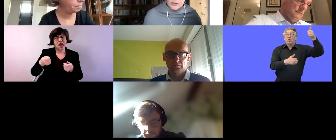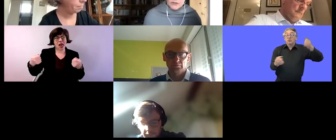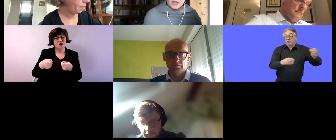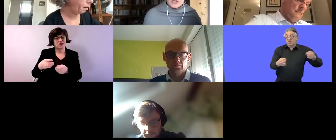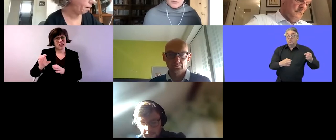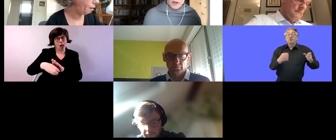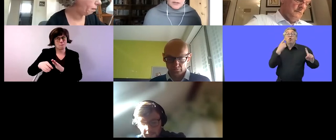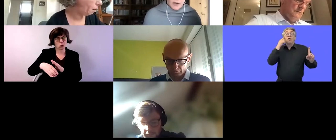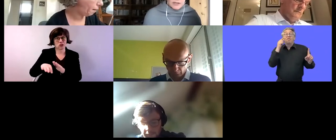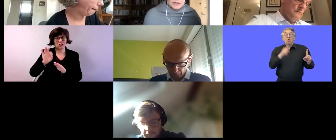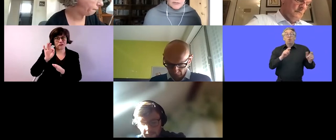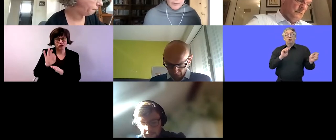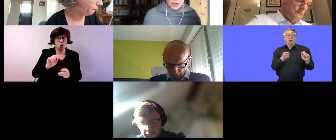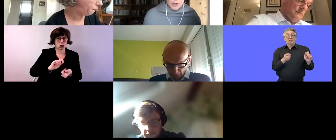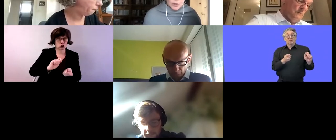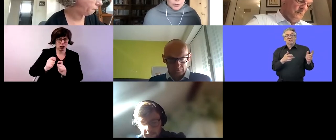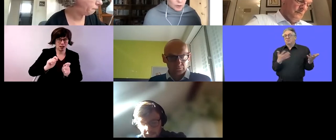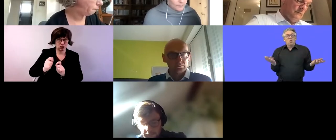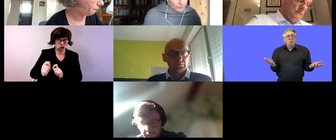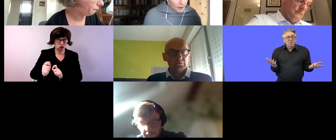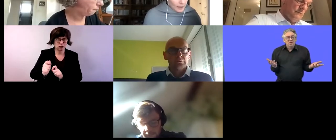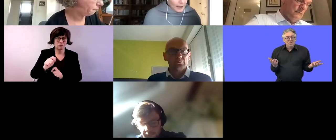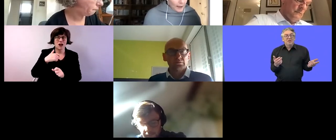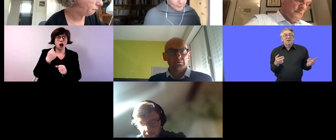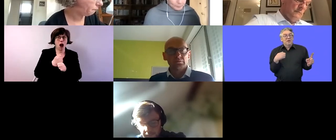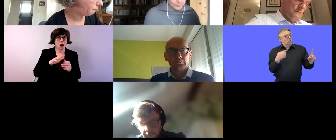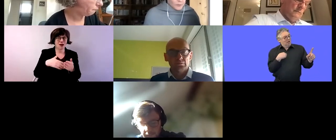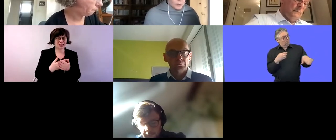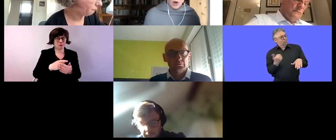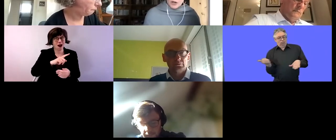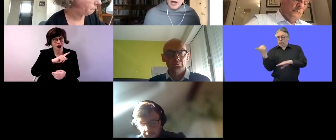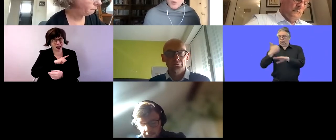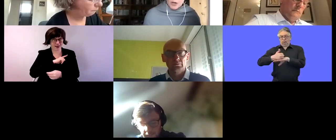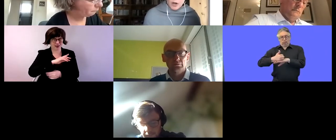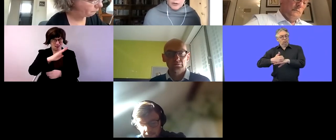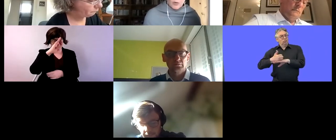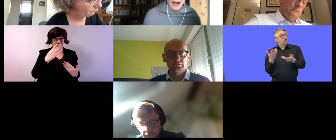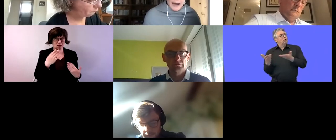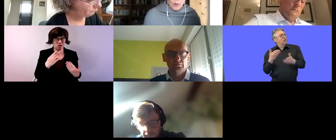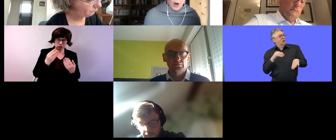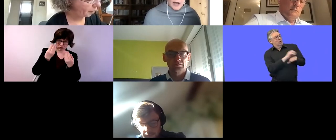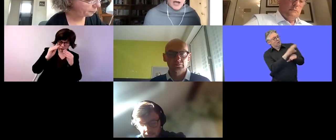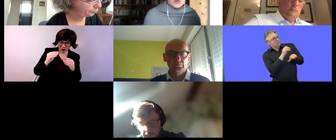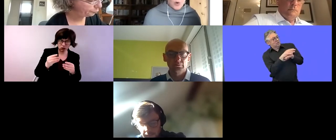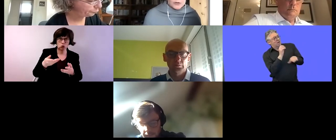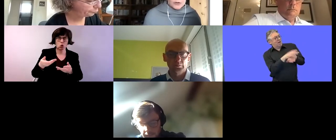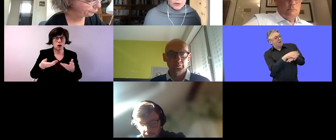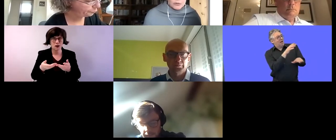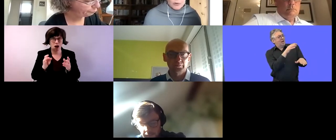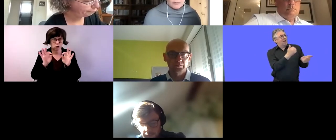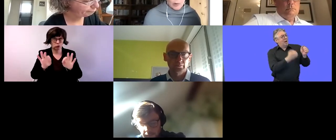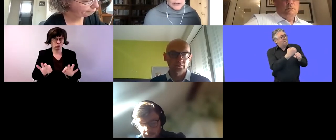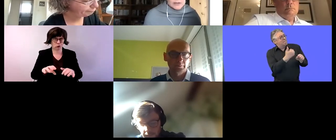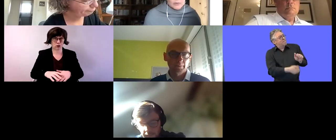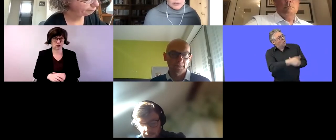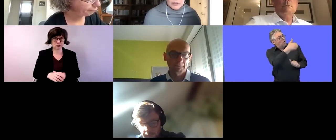employers to provide advice and information to them um on how on how and what to do